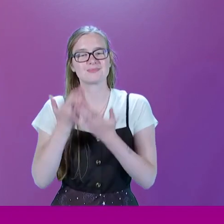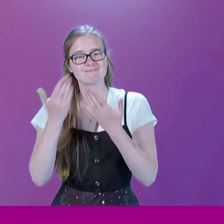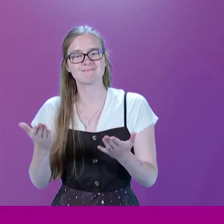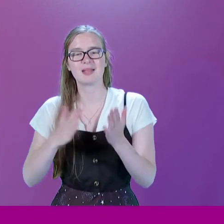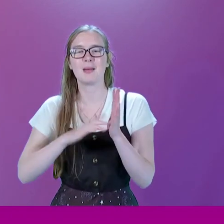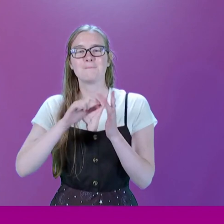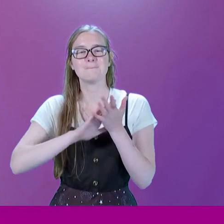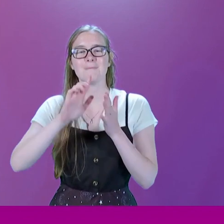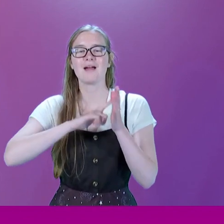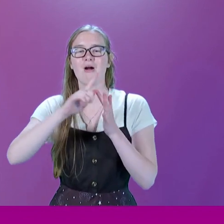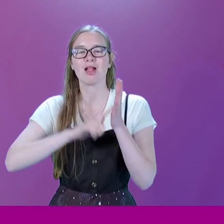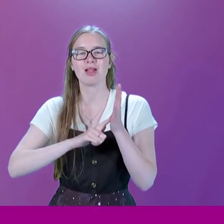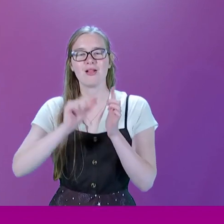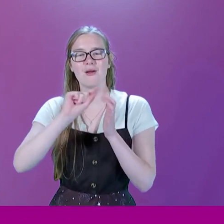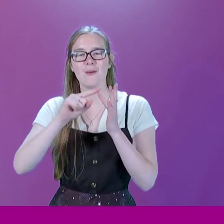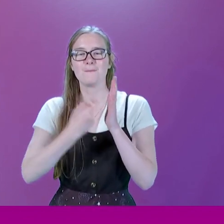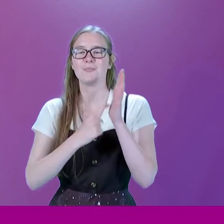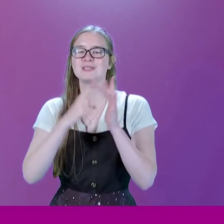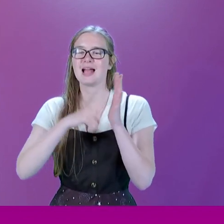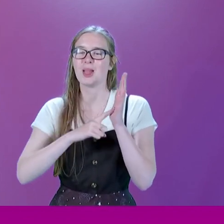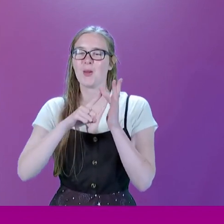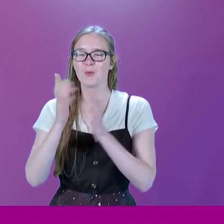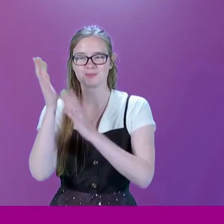Michael Portillo. What about a round of applause?